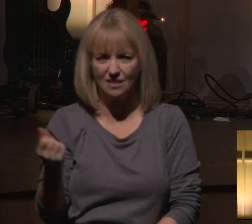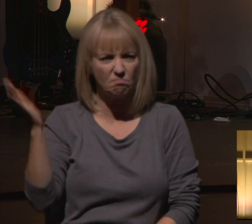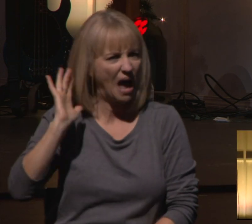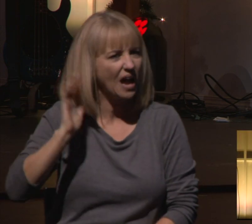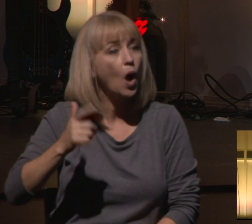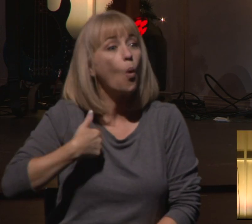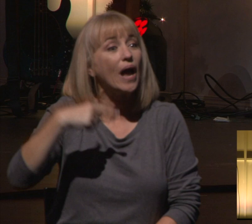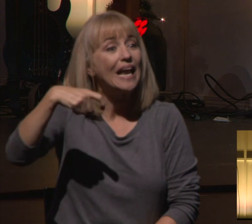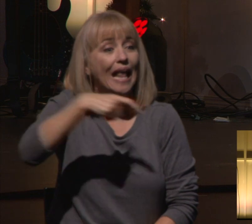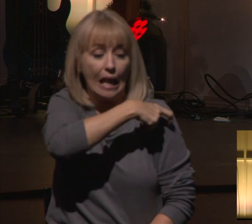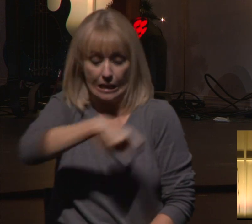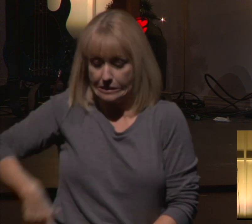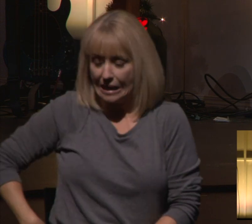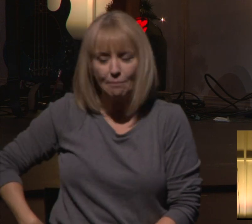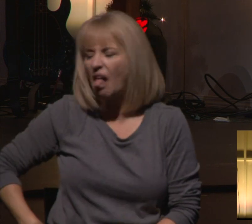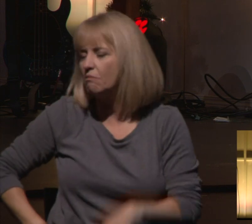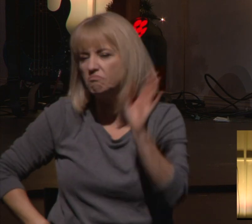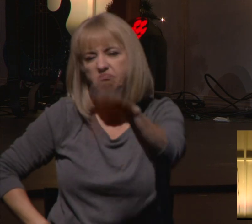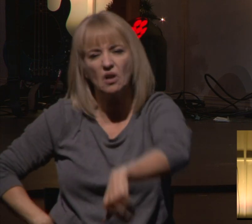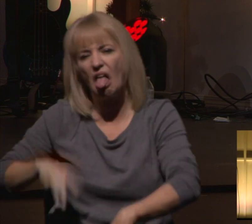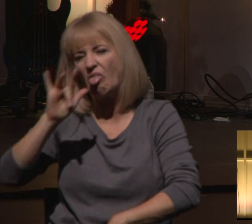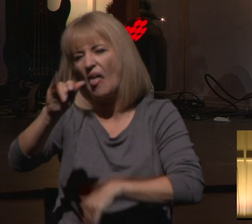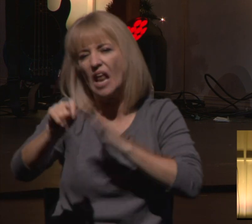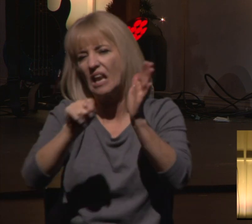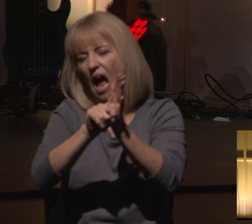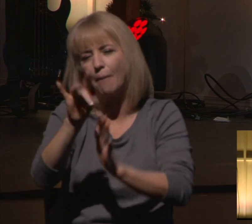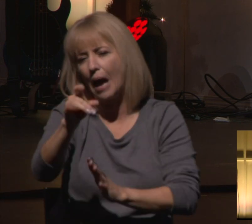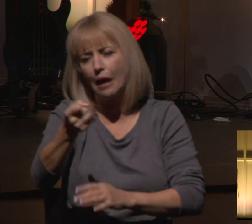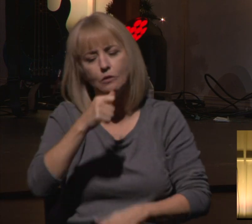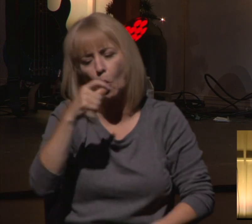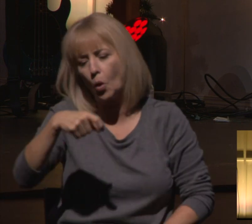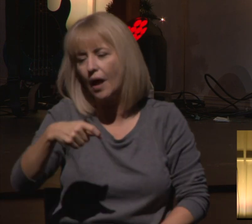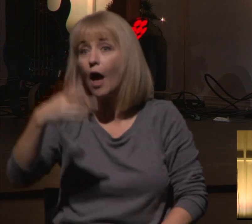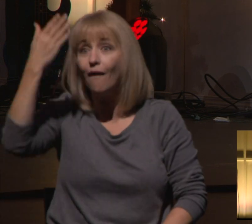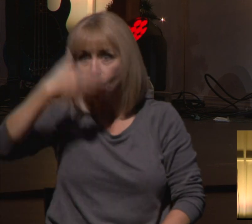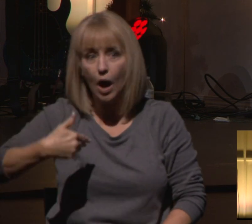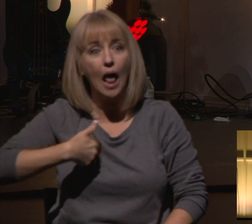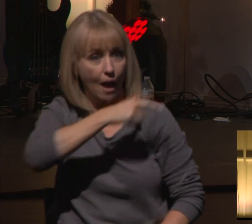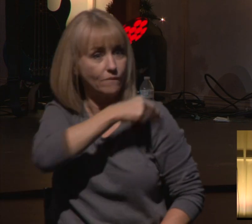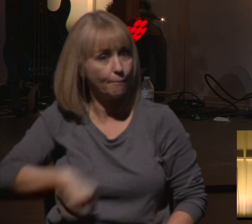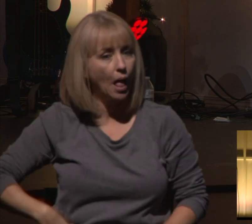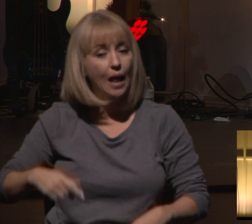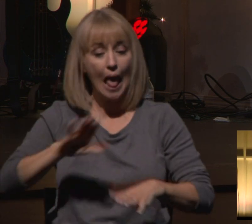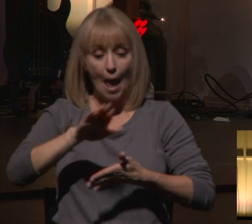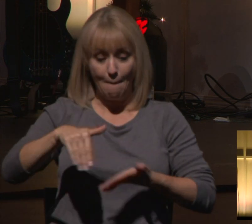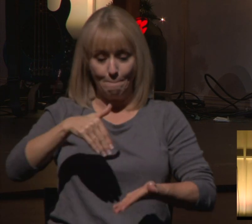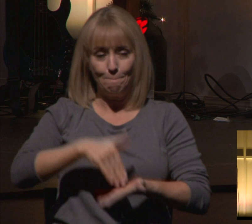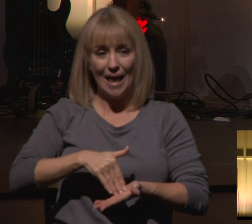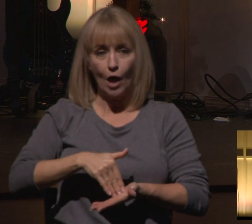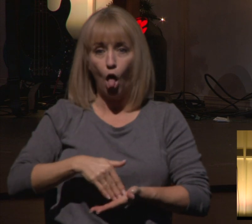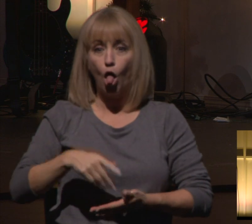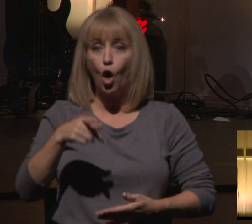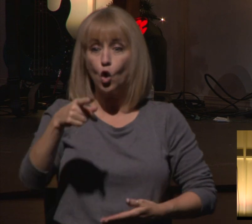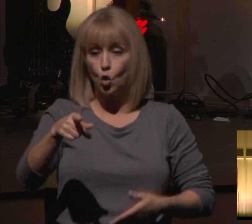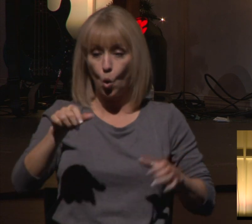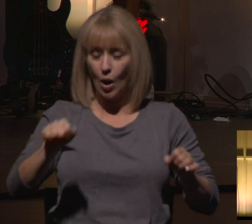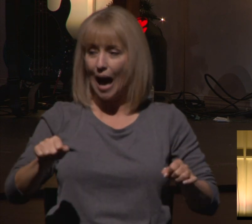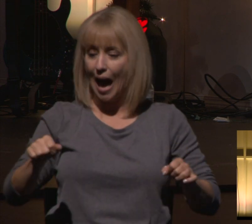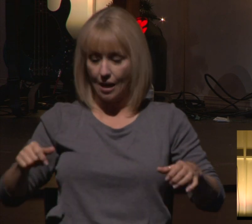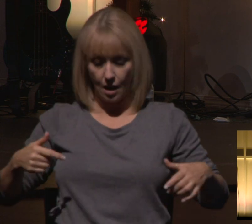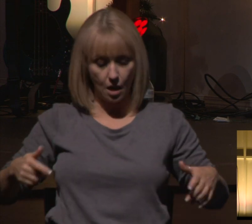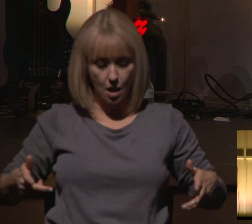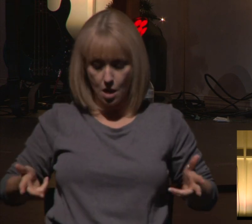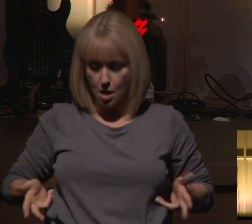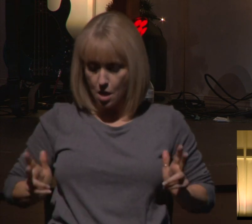So the seats in the middle, there's the seats up front, but the seats in the middle, they were the kind where you could twist the seat all the way